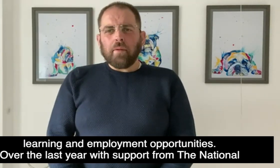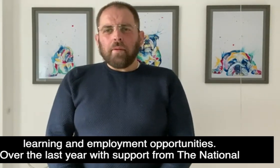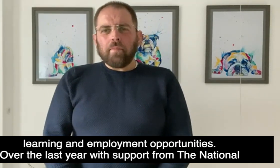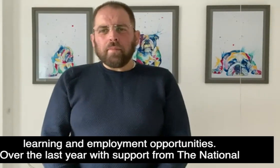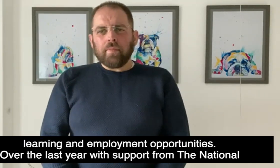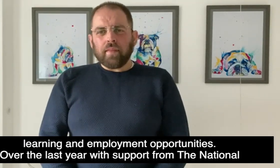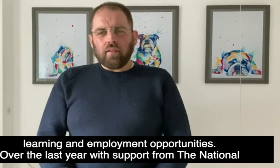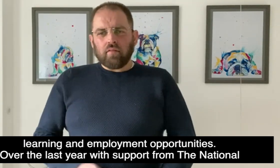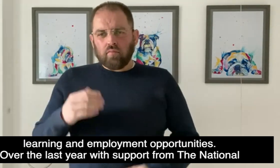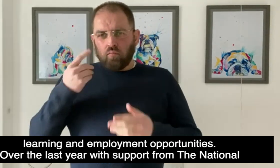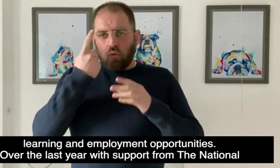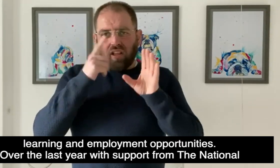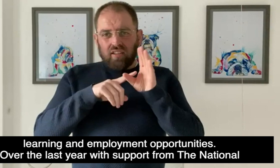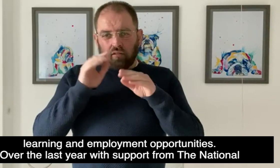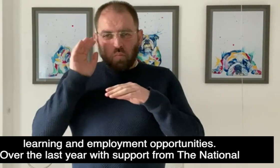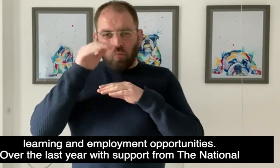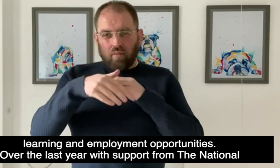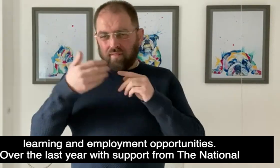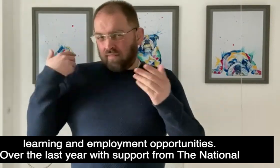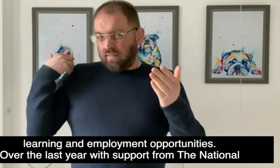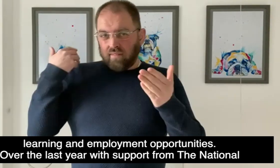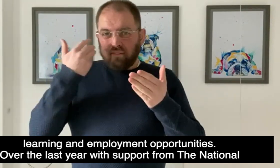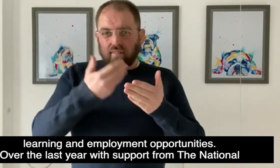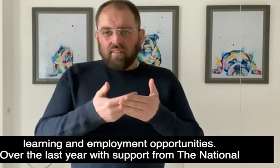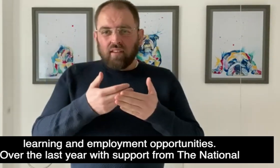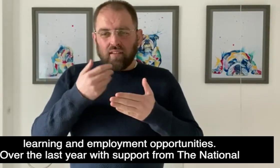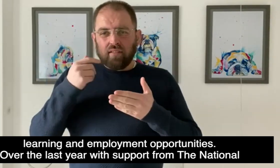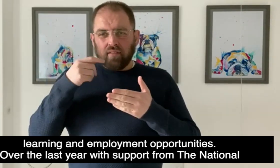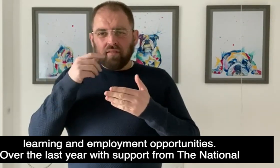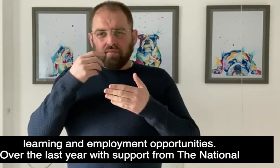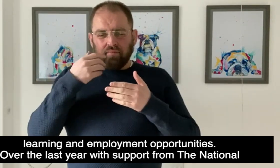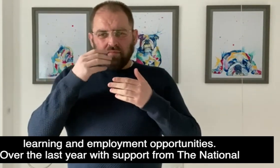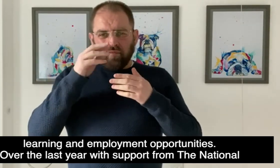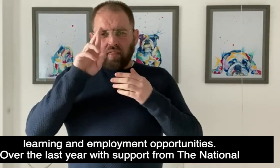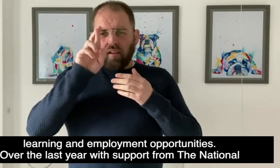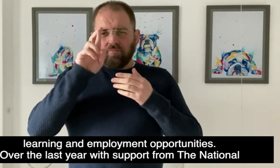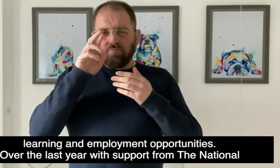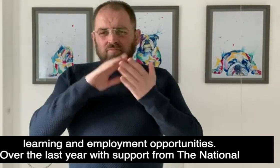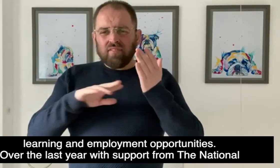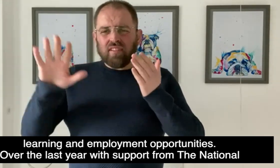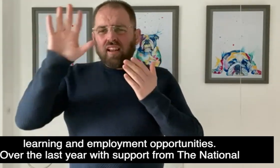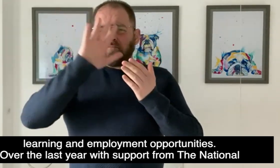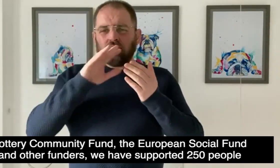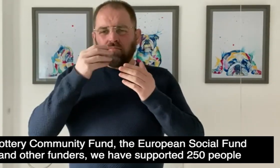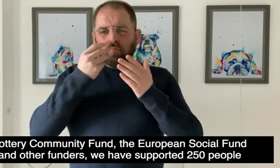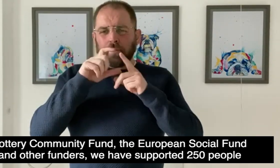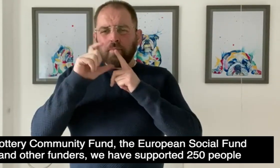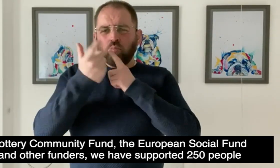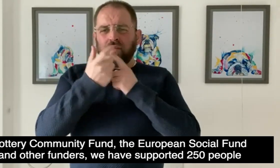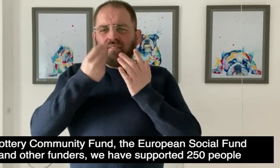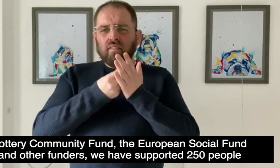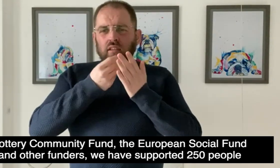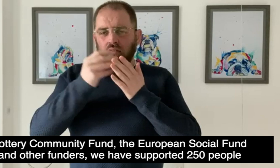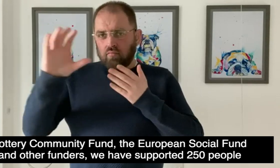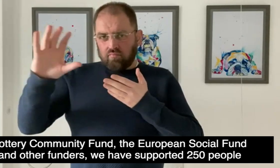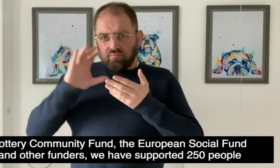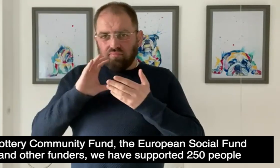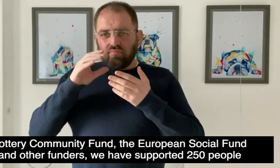and employment opportunities. Over the last year, with support from the National Lottery Community